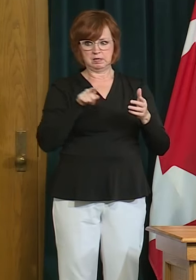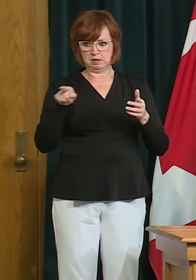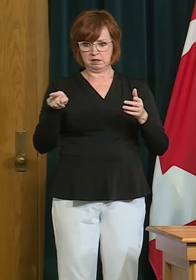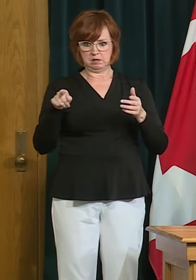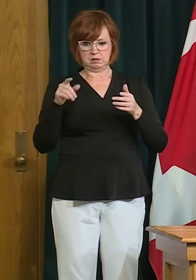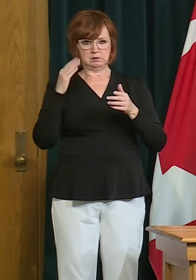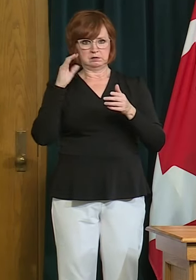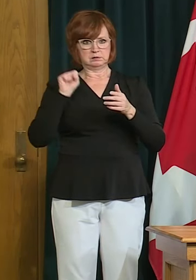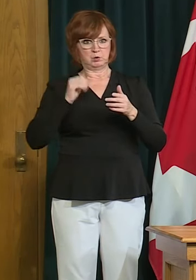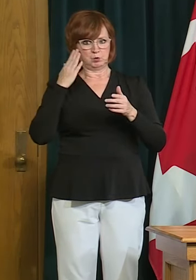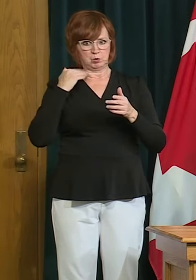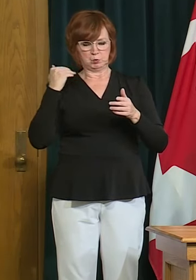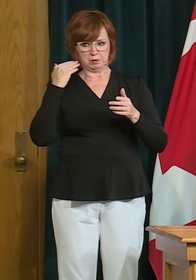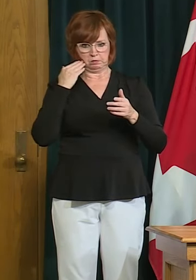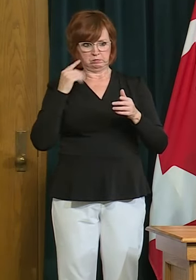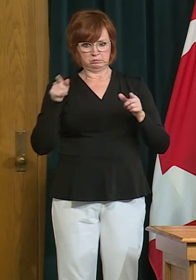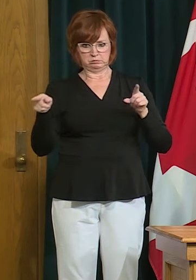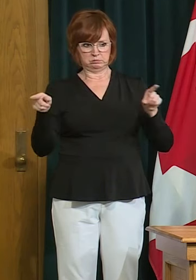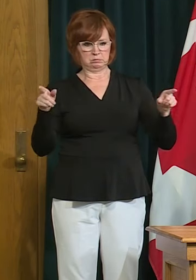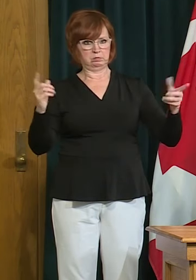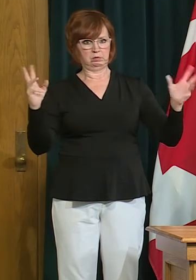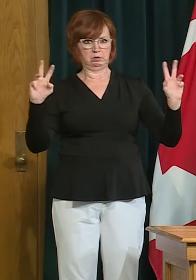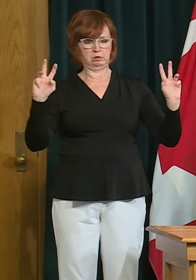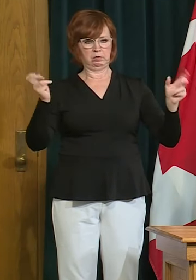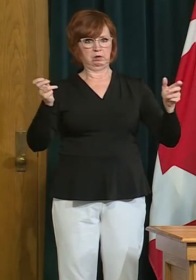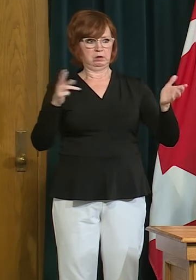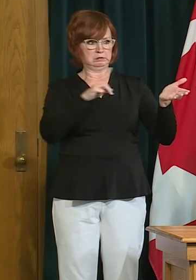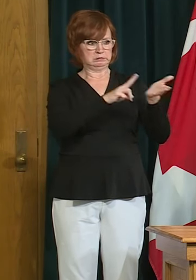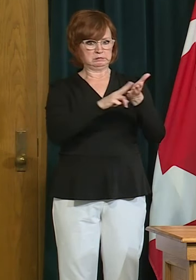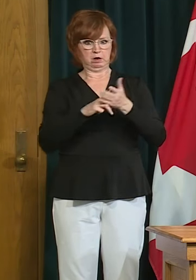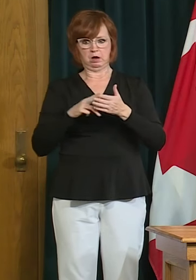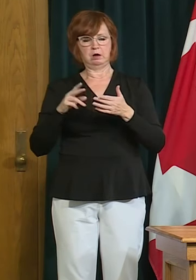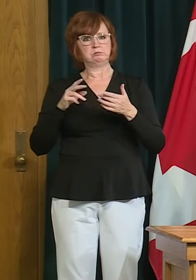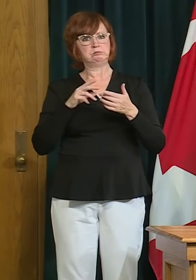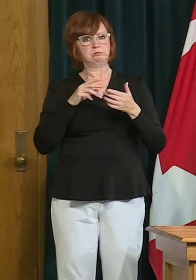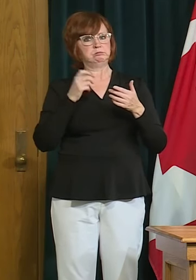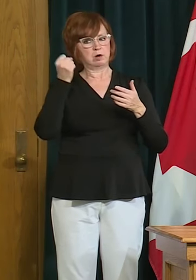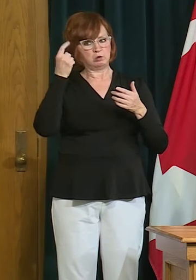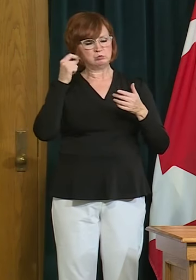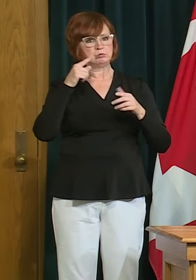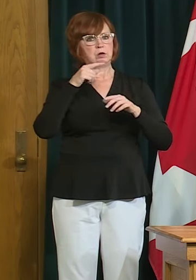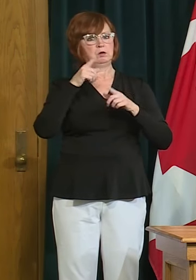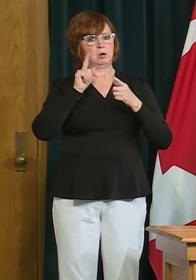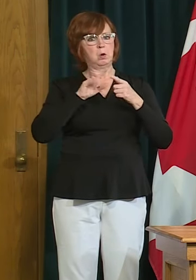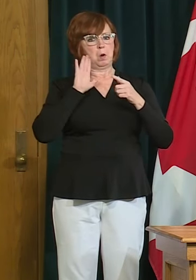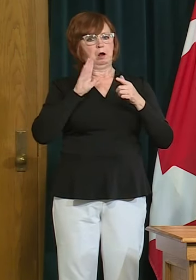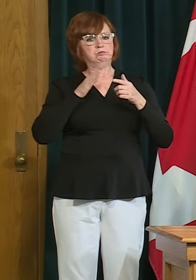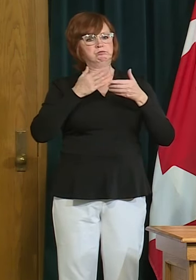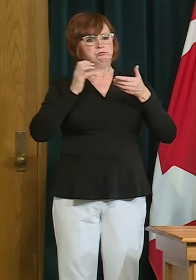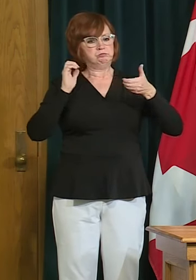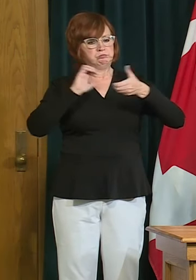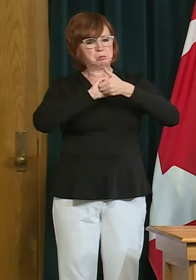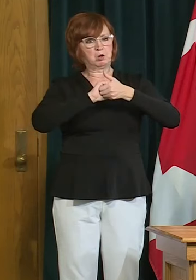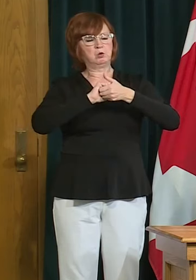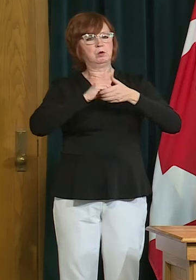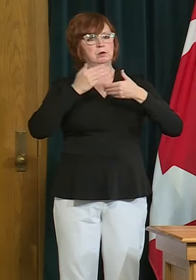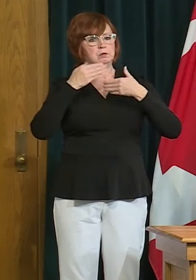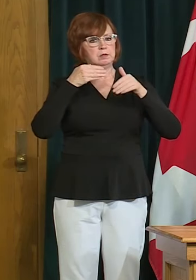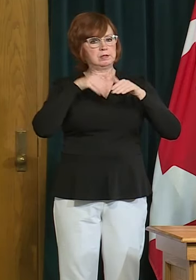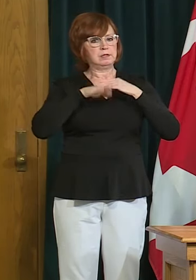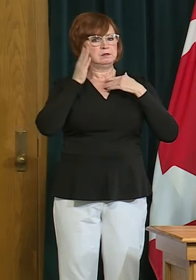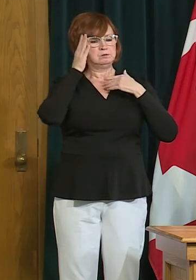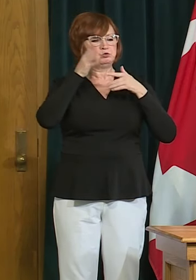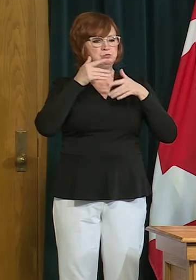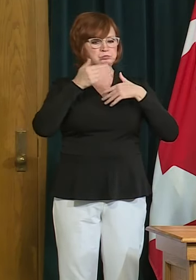and this is a an organization that is doing some work with respect to a coven 19 um a coven 19 uh vaccination